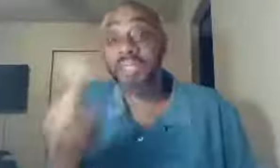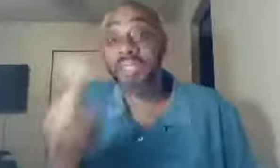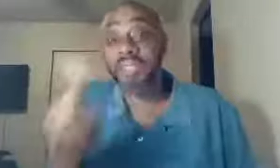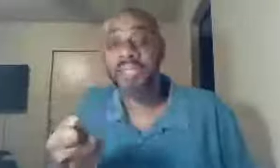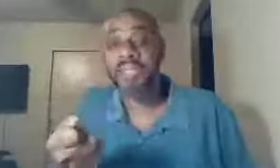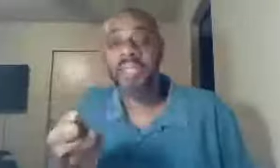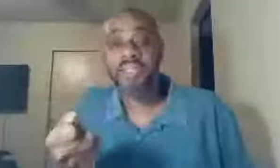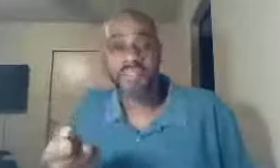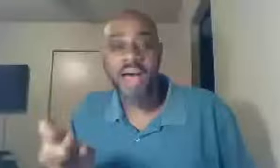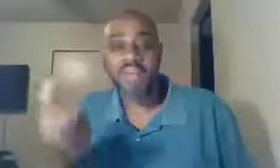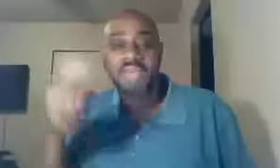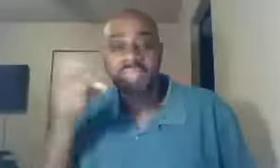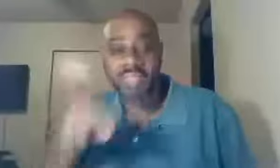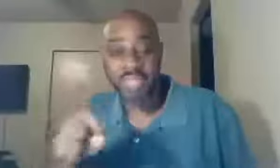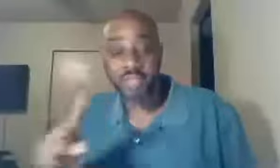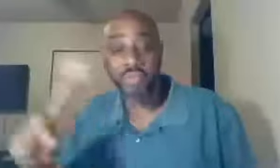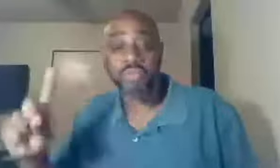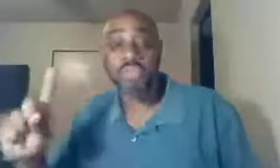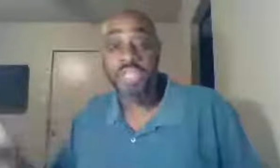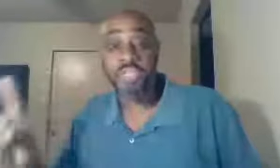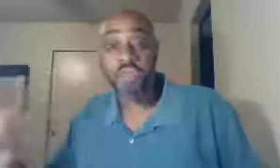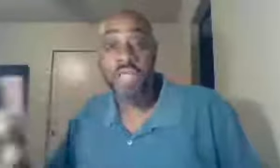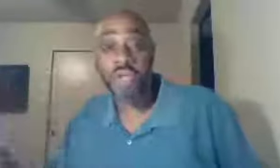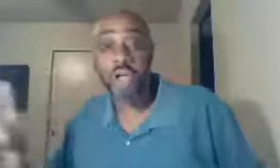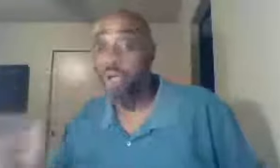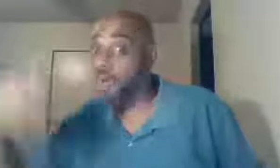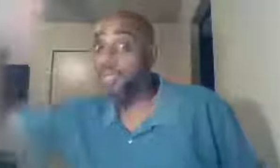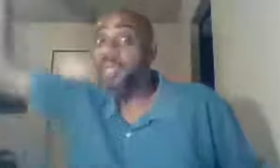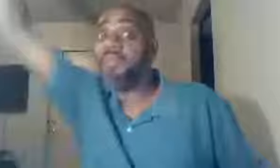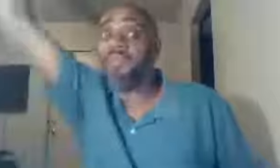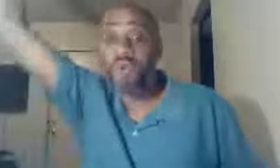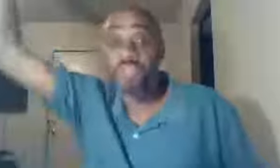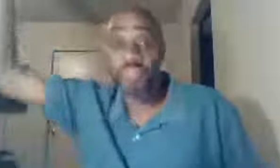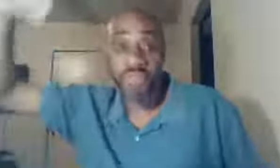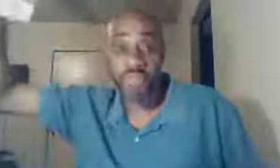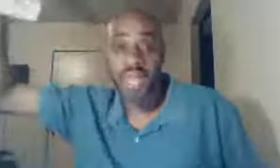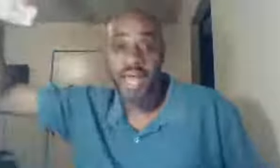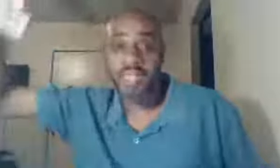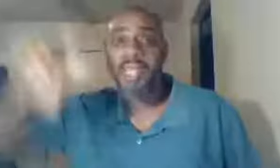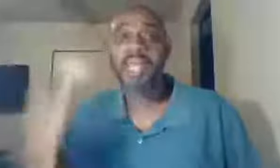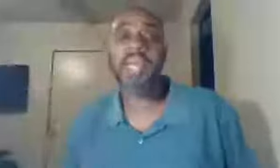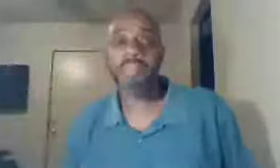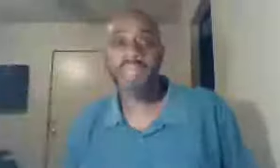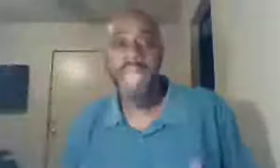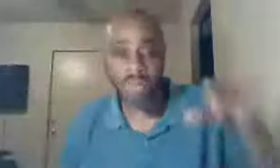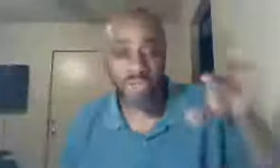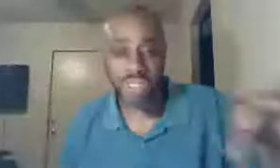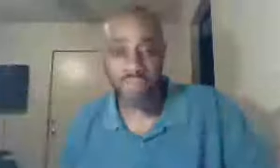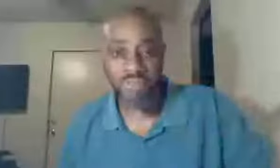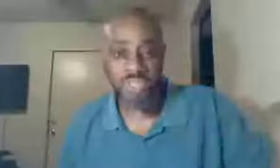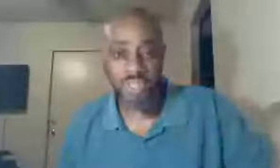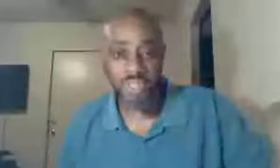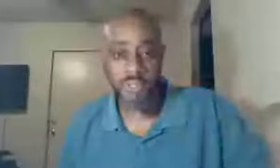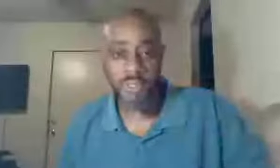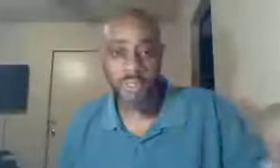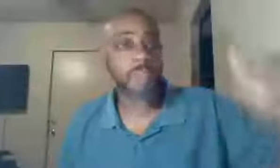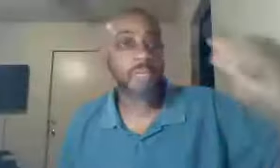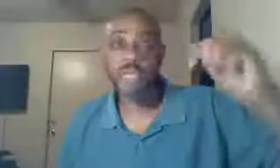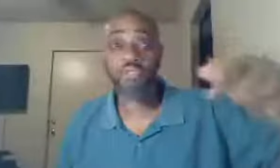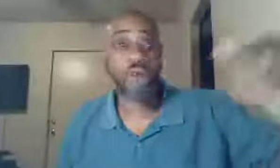God, the Father, has intended, through Jesus Christ, our Lord, verses one through nine, let me handle this division, because Christ